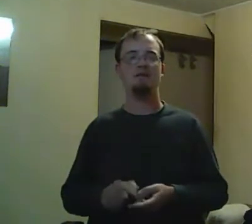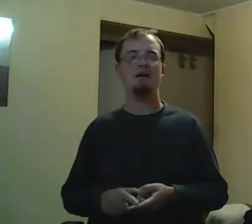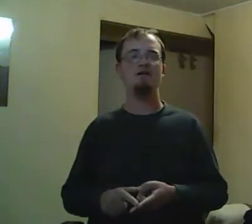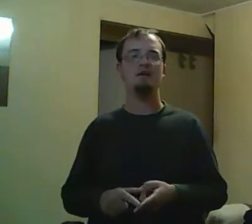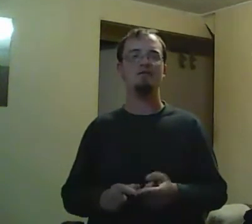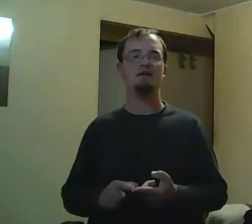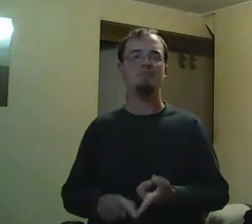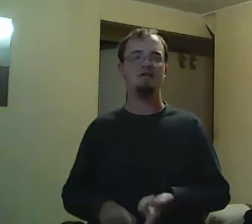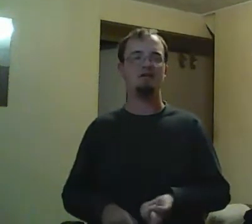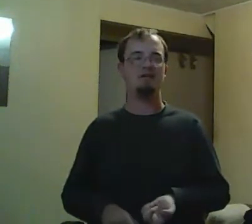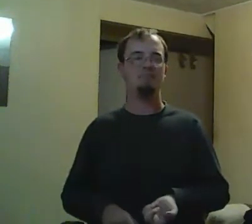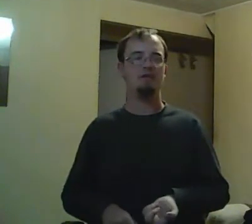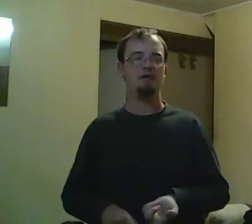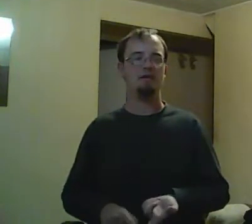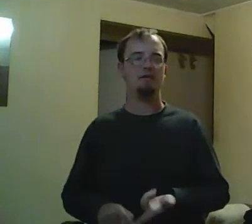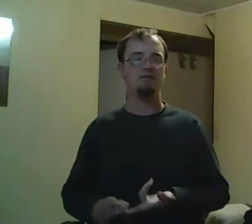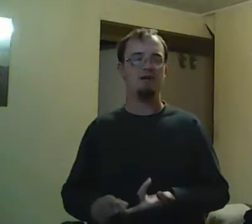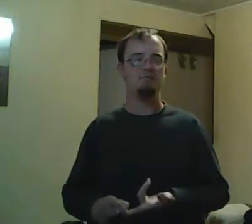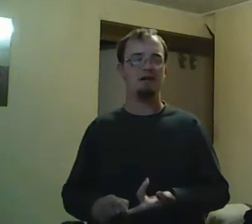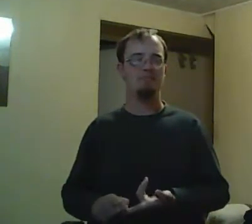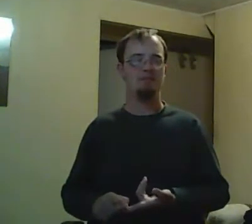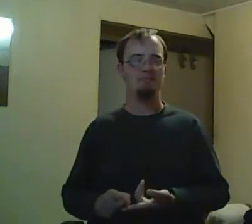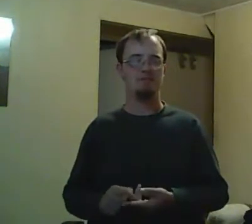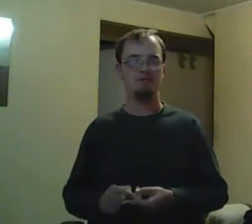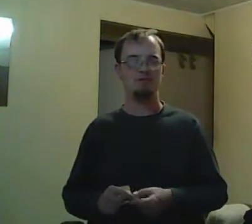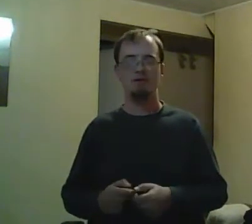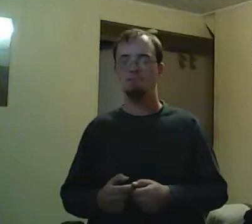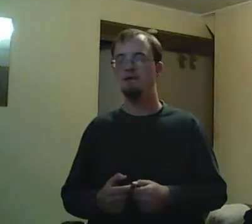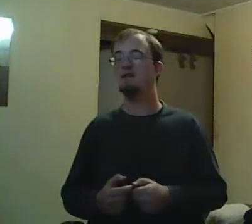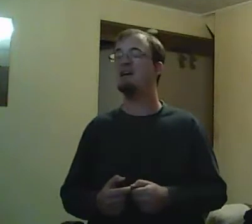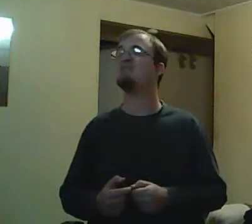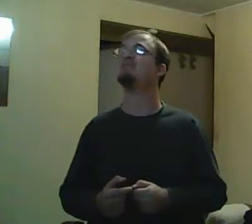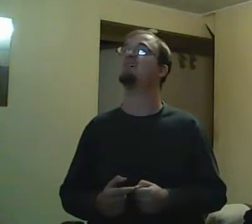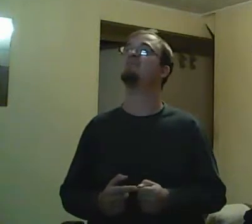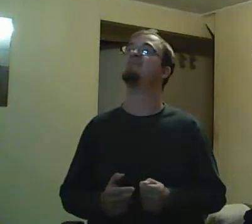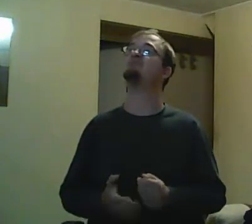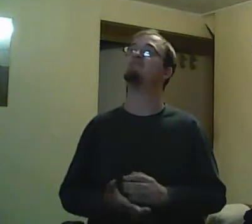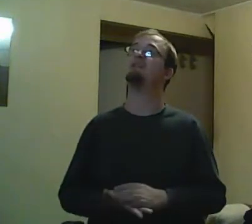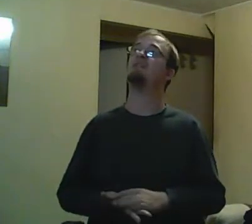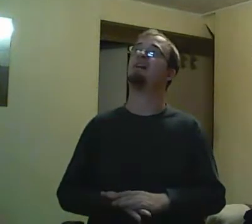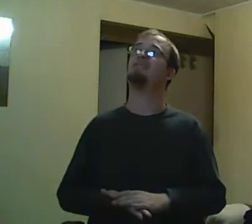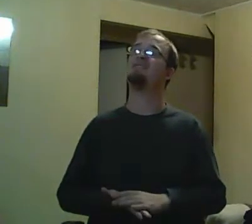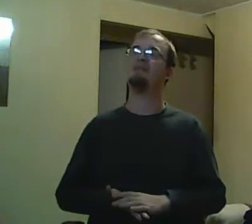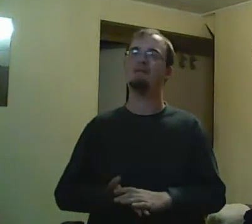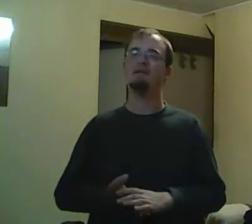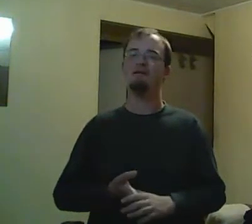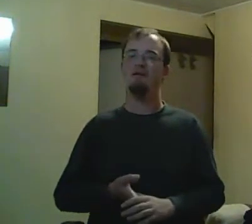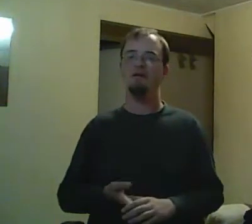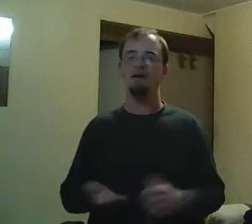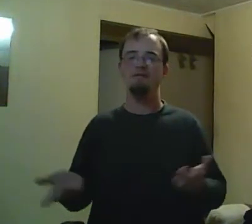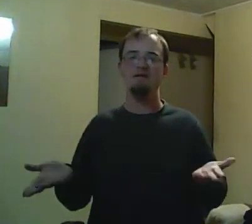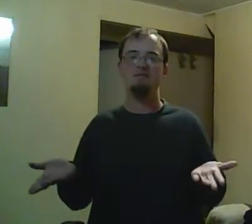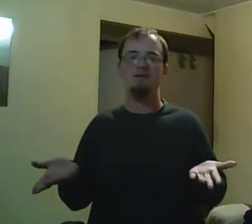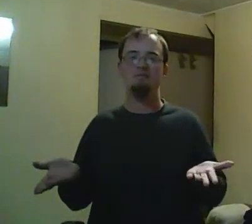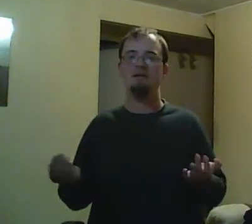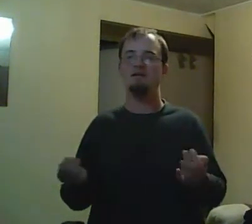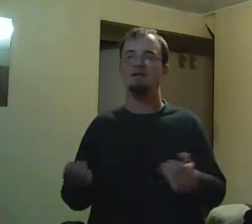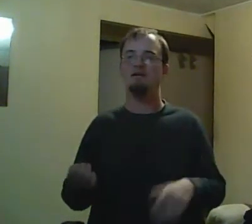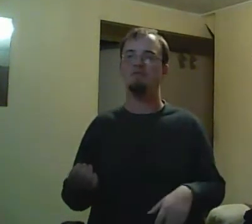into thought and decides to tell Rick to make better effort making friends. It takes